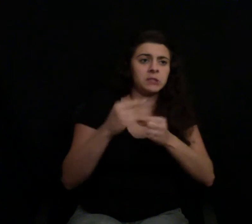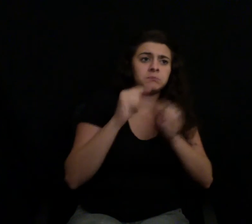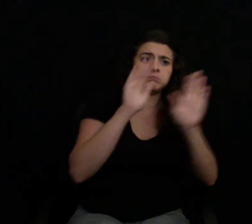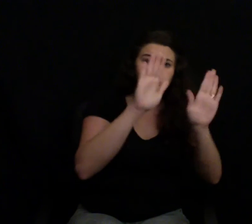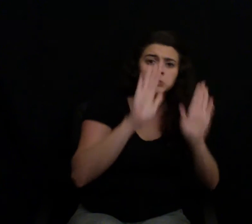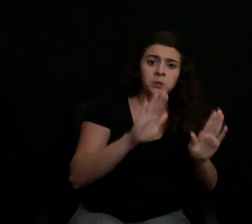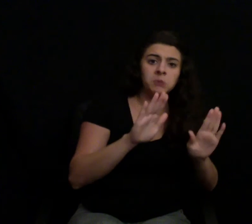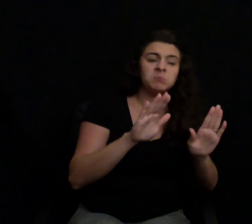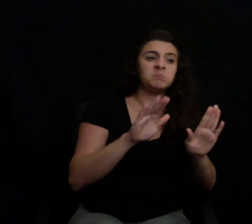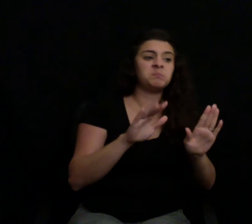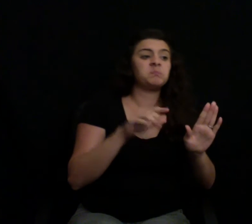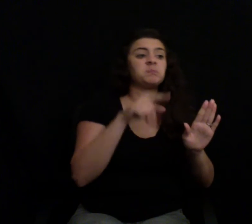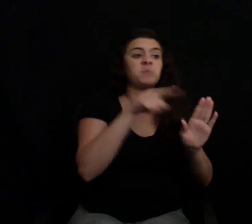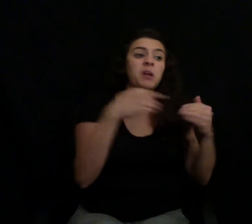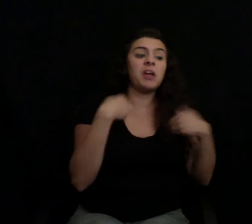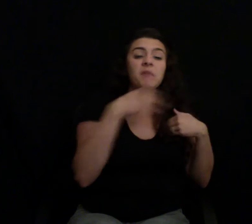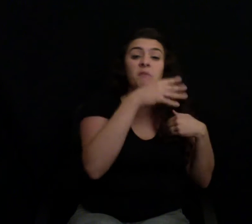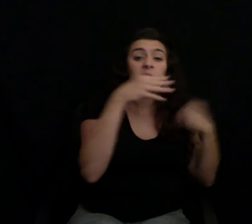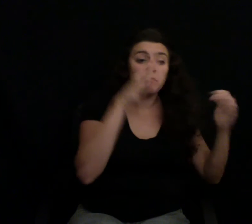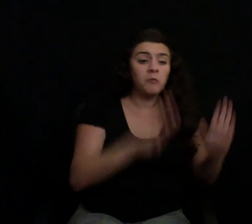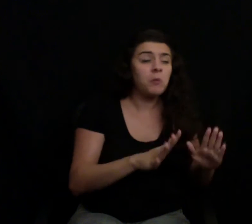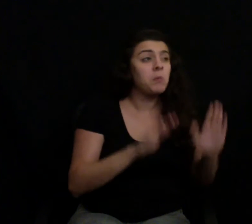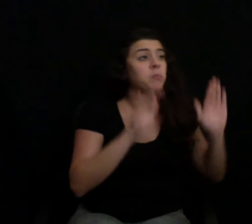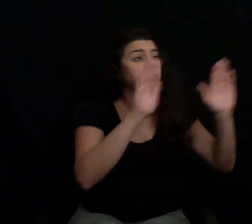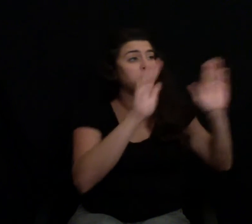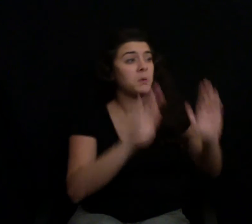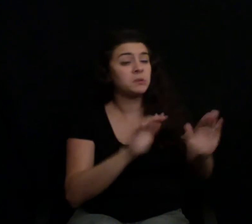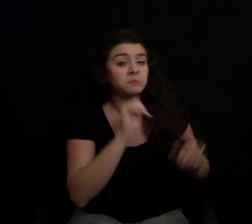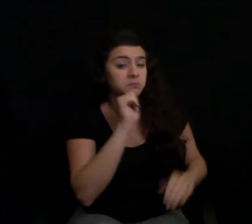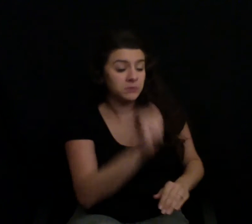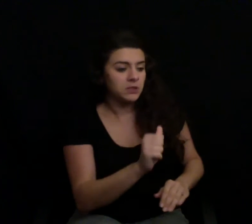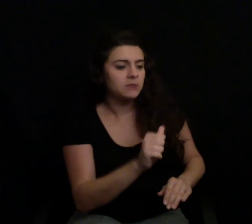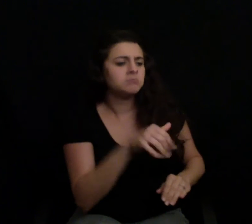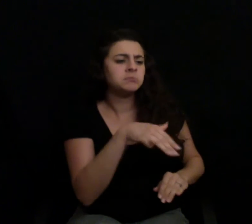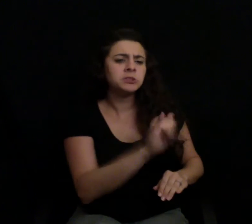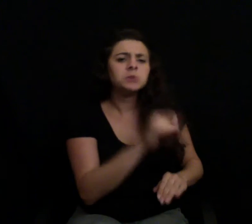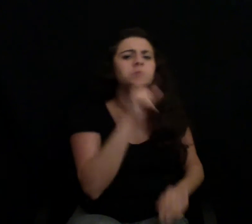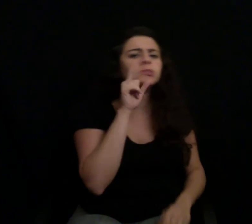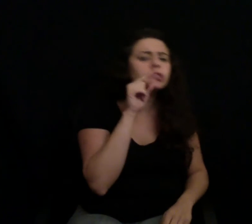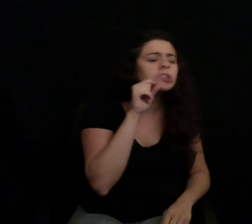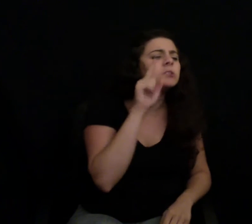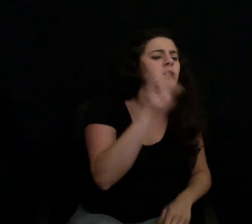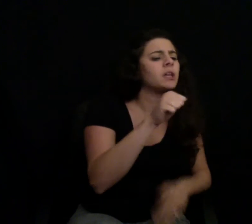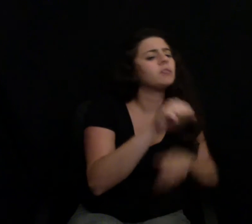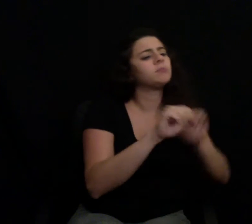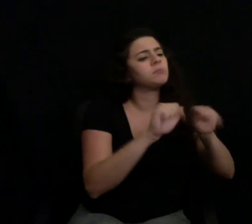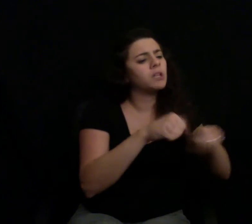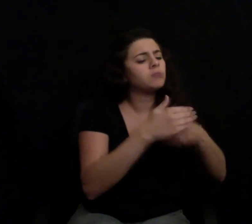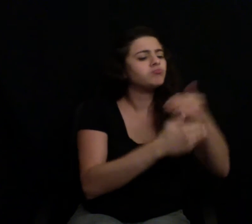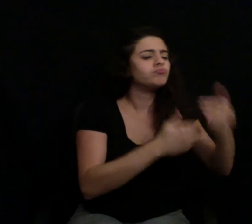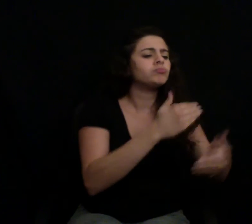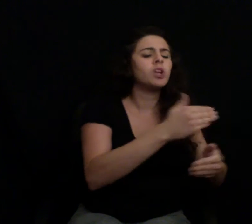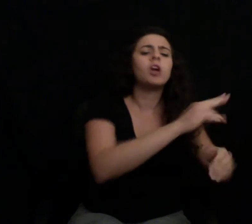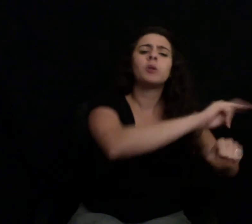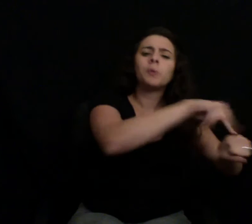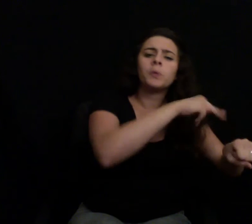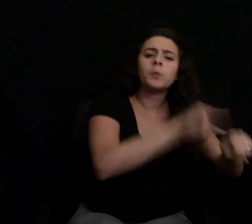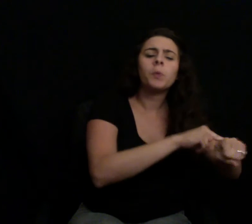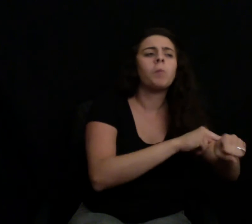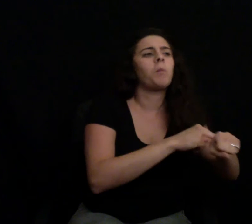unfortunately, Craig is off the scale, you know, because he's doing the best he can. But the circumstances that he's trapped in means